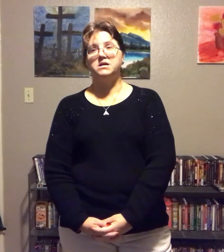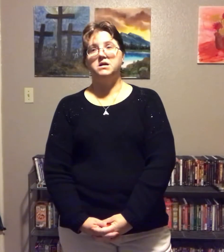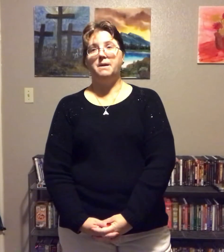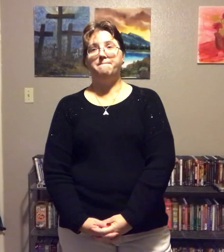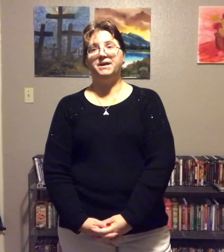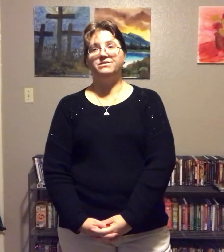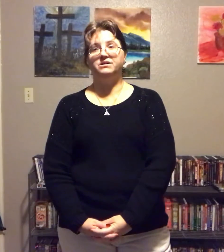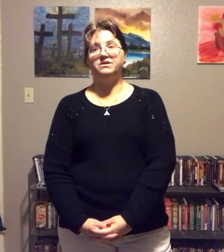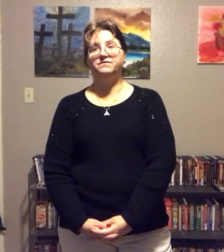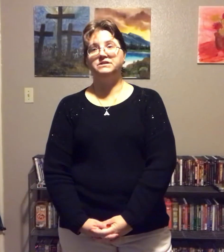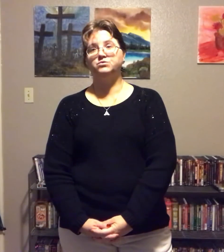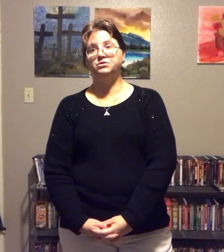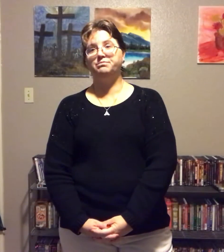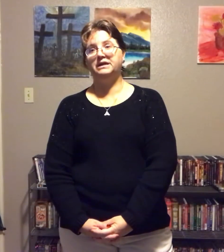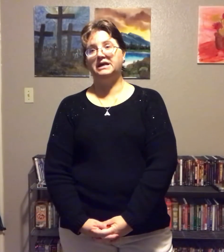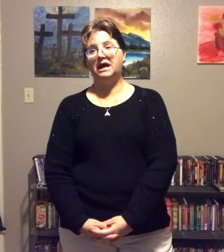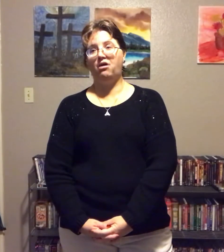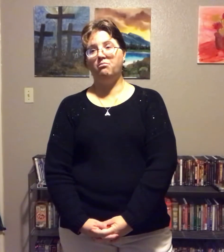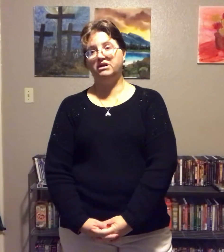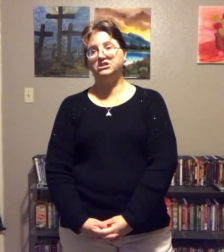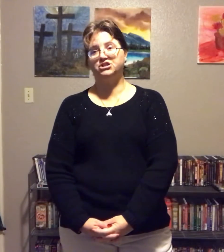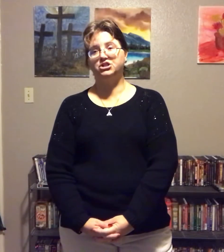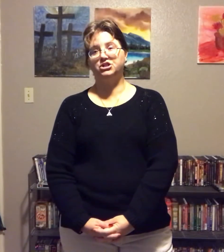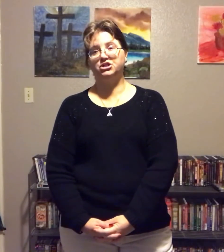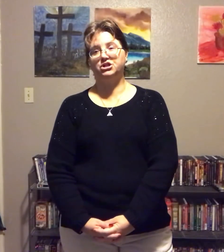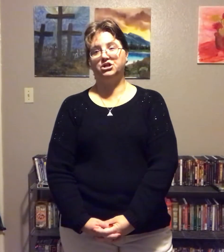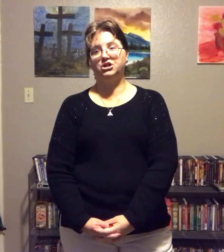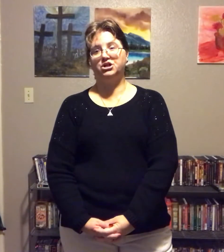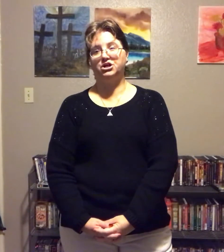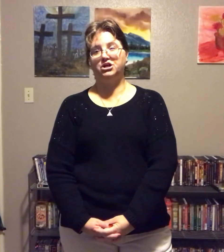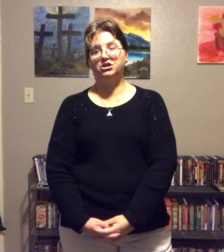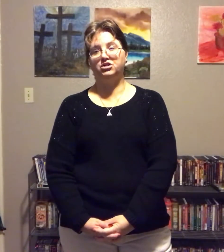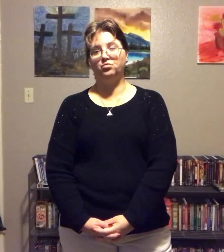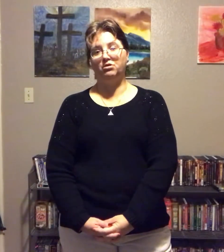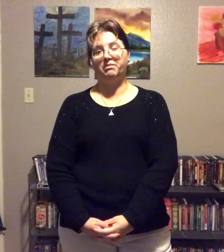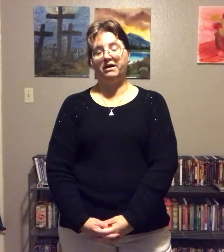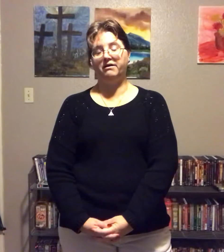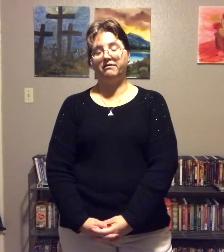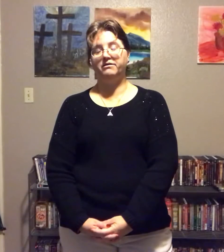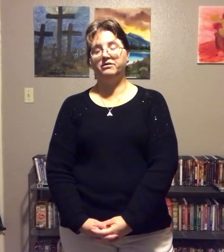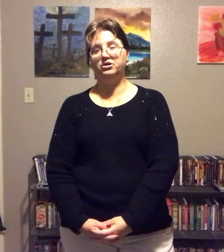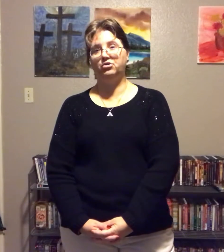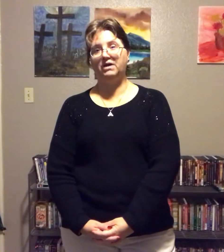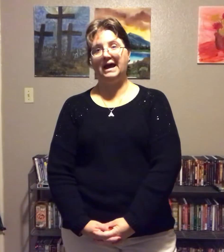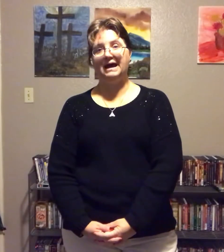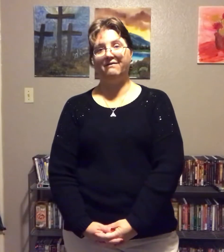But the difference will be how much real power do you have.